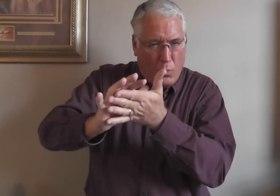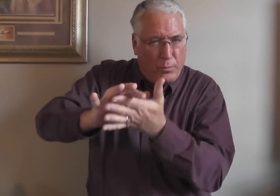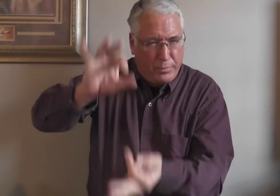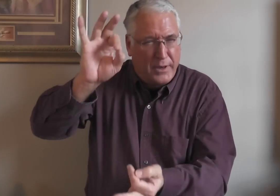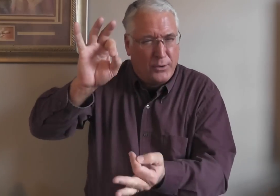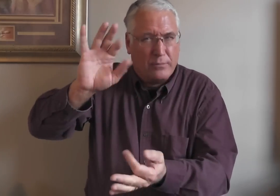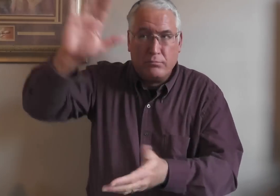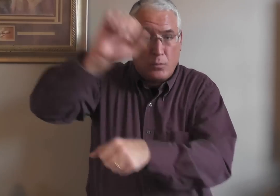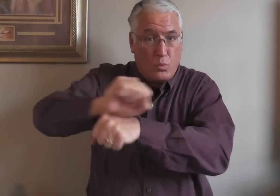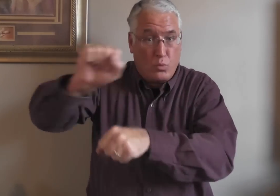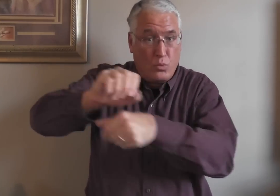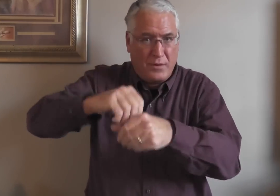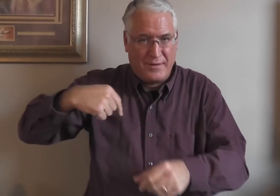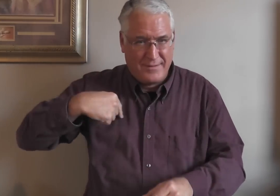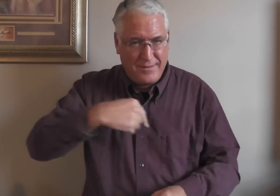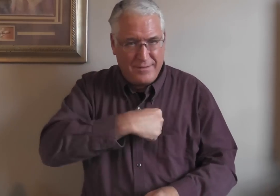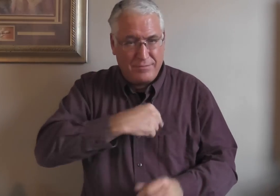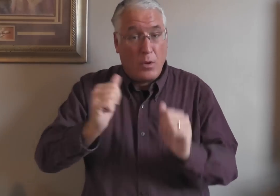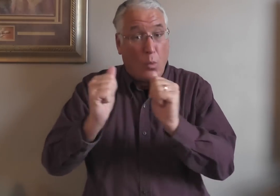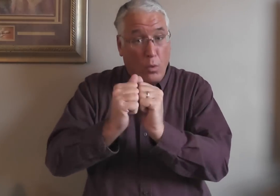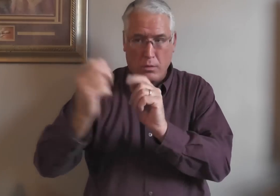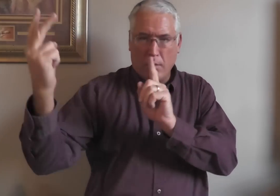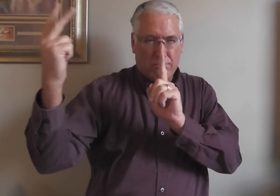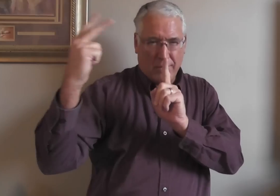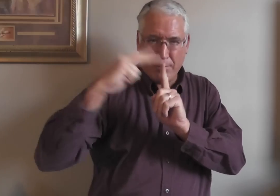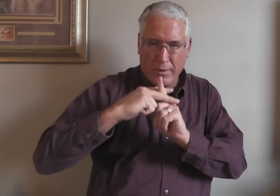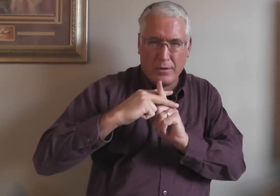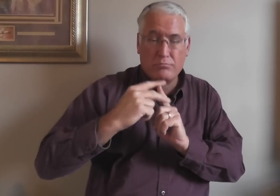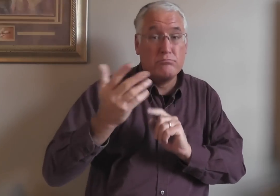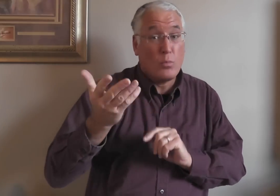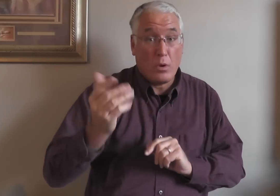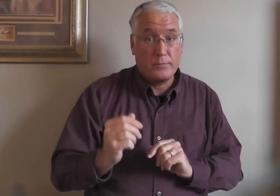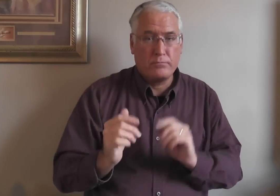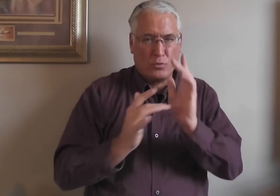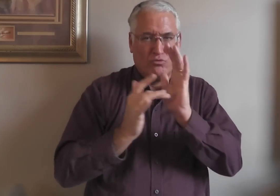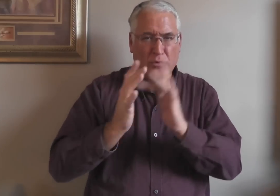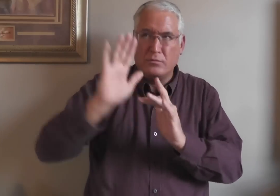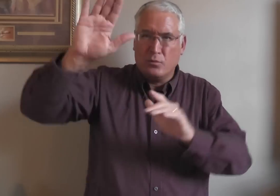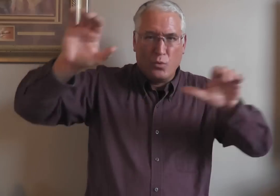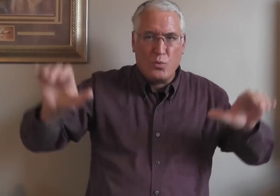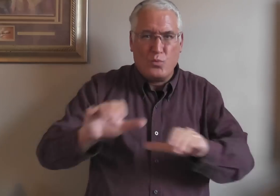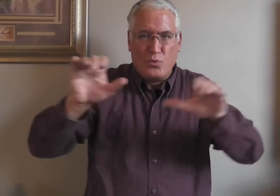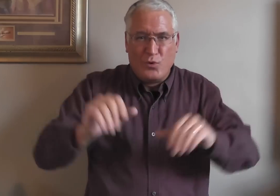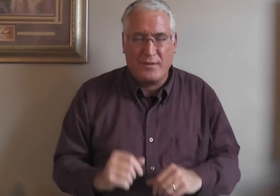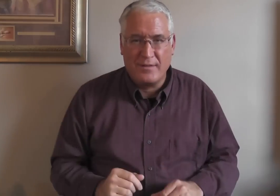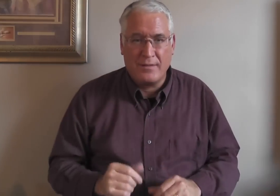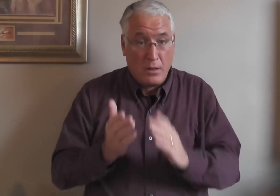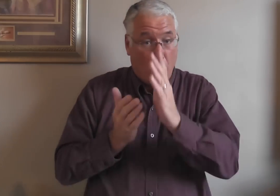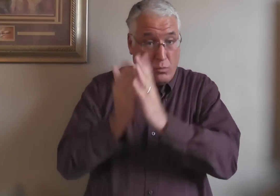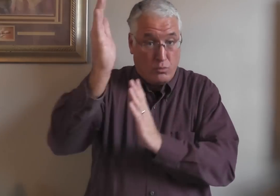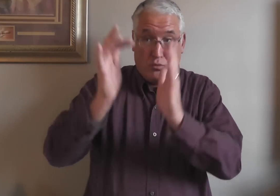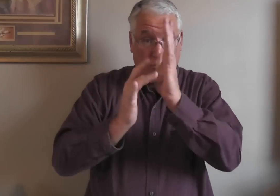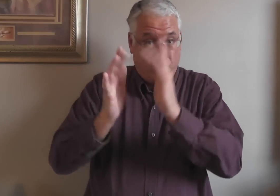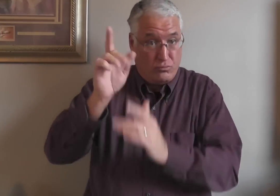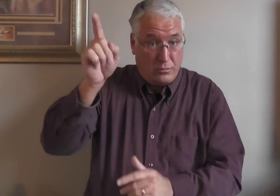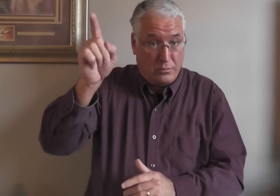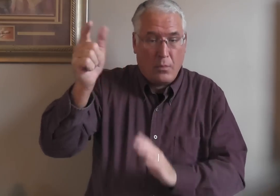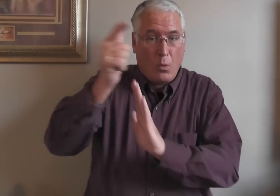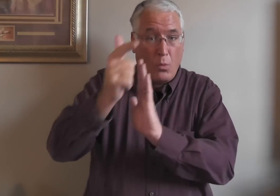live following the Holy Spirit's work in us. This is with application of Jesus' work. Through Jesus,